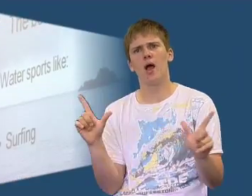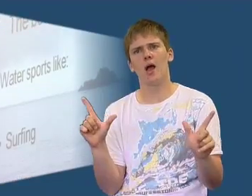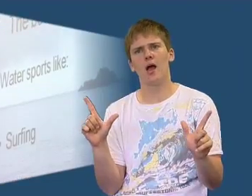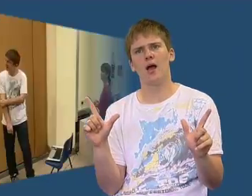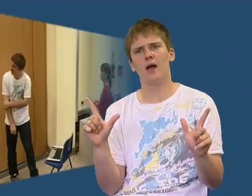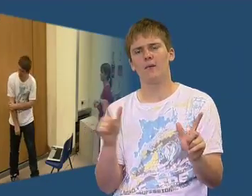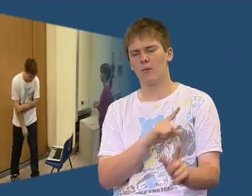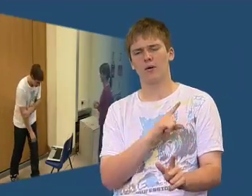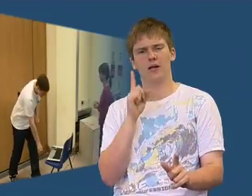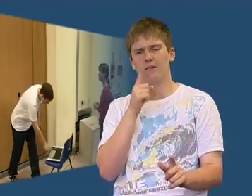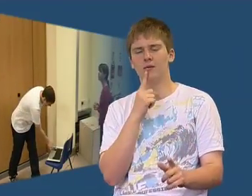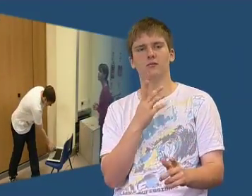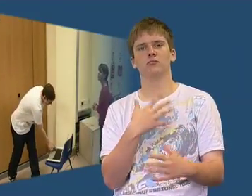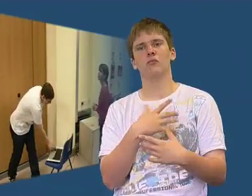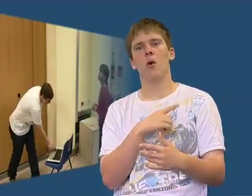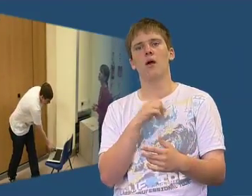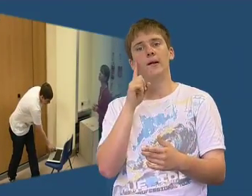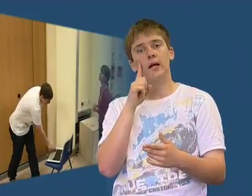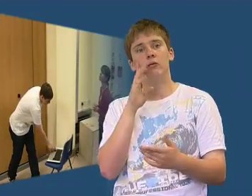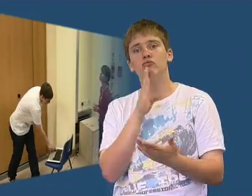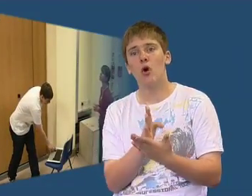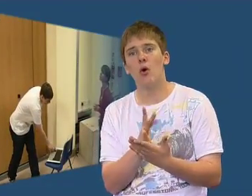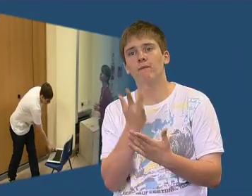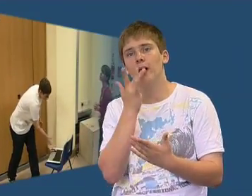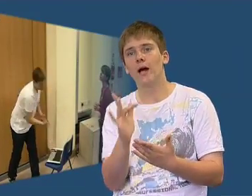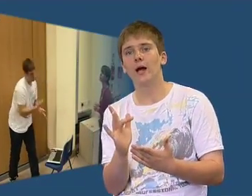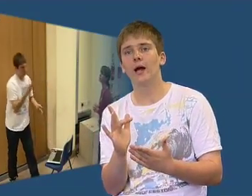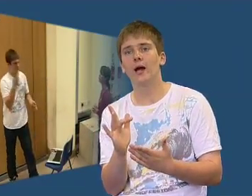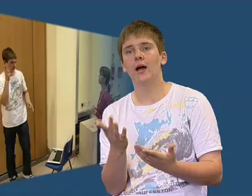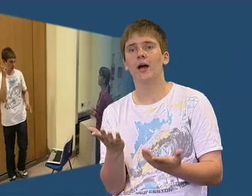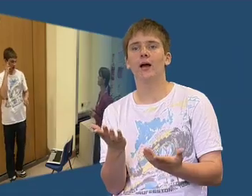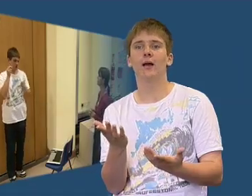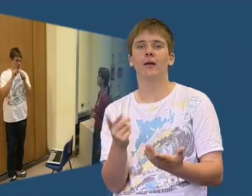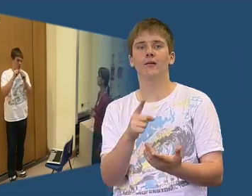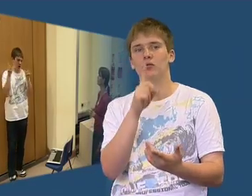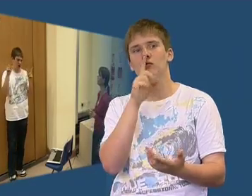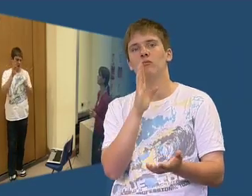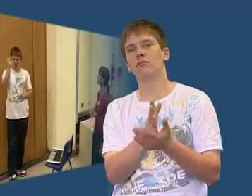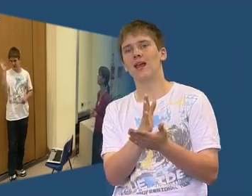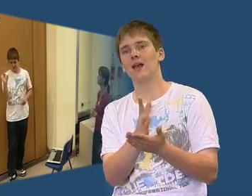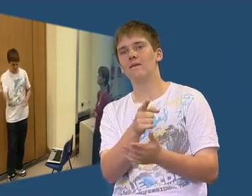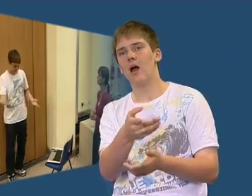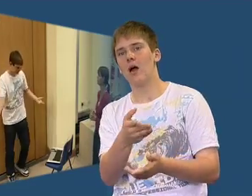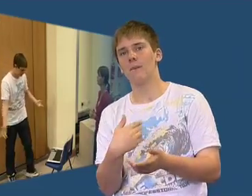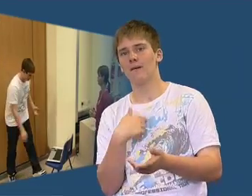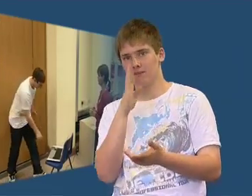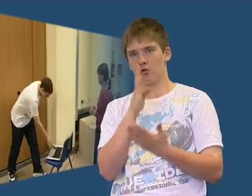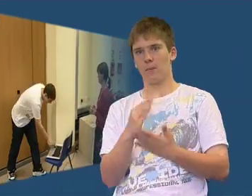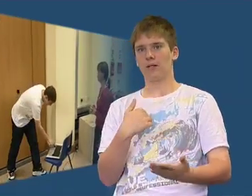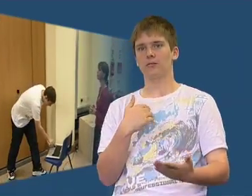But secondly, for deaf awareness. Because hearing people were really surprised when I asked them true or false questions. For example, I